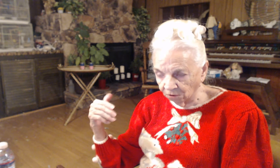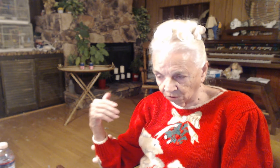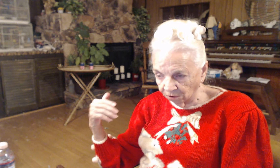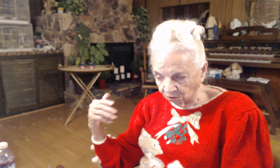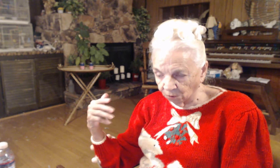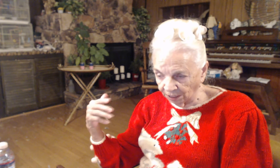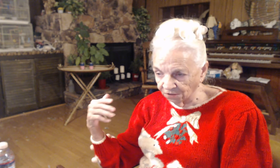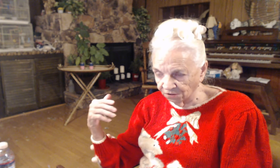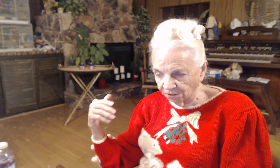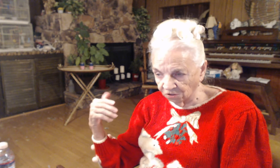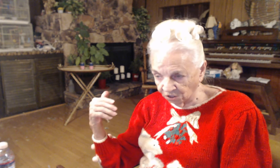creates a shaking.